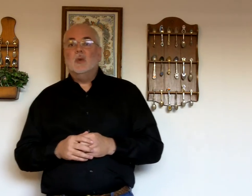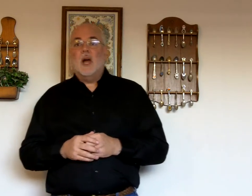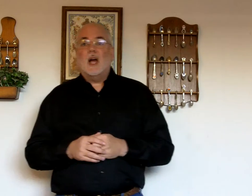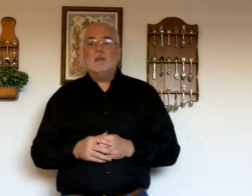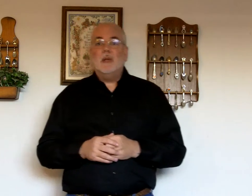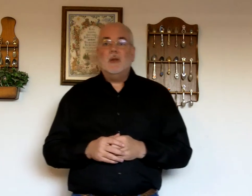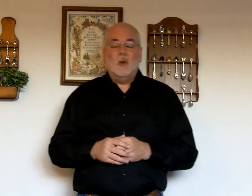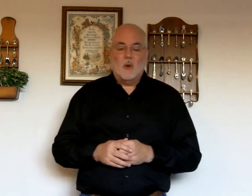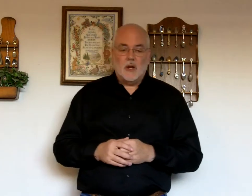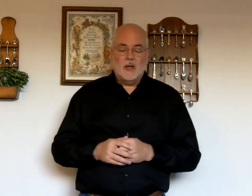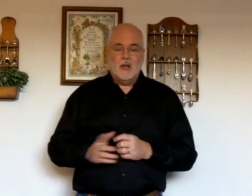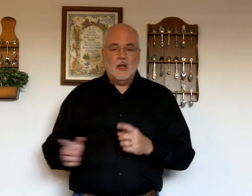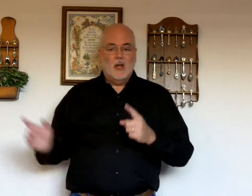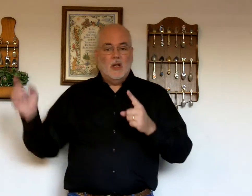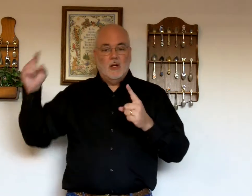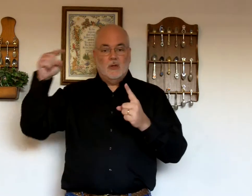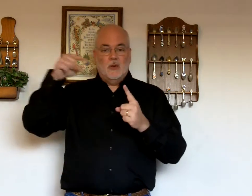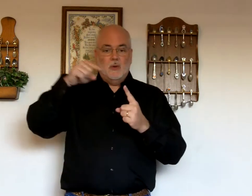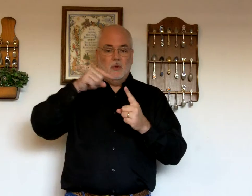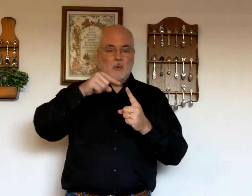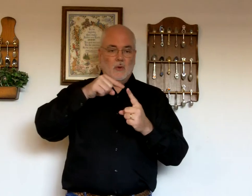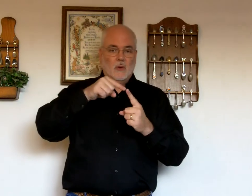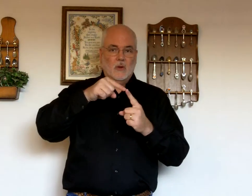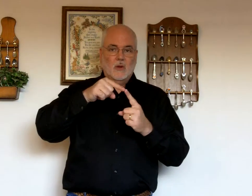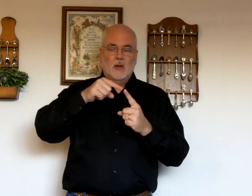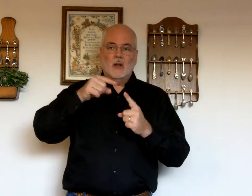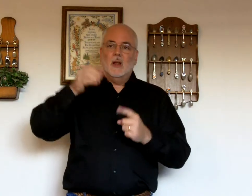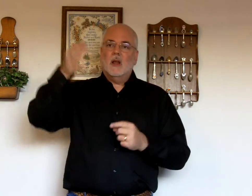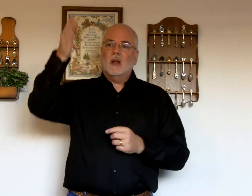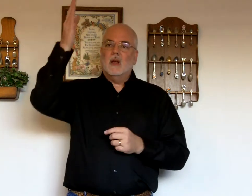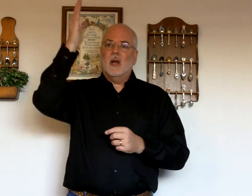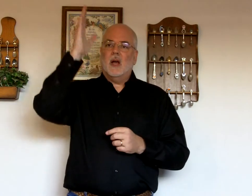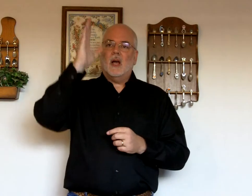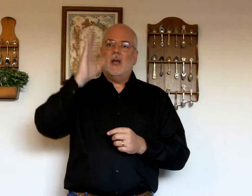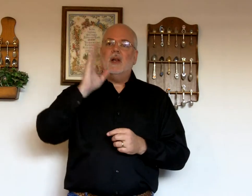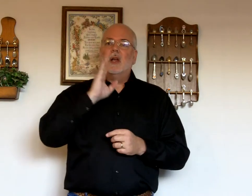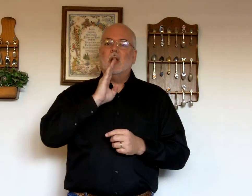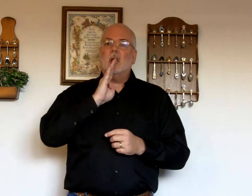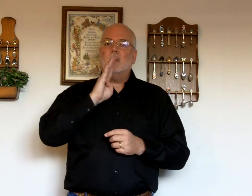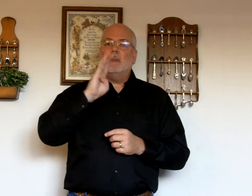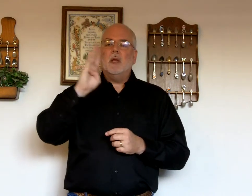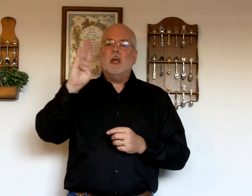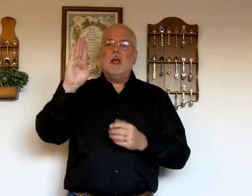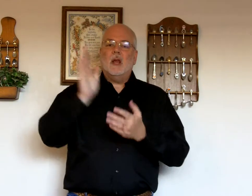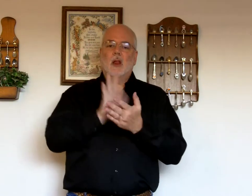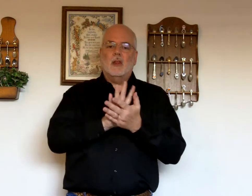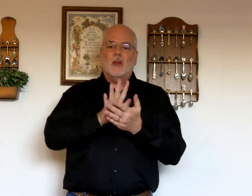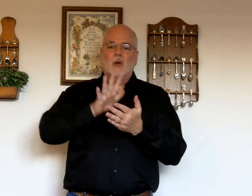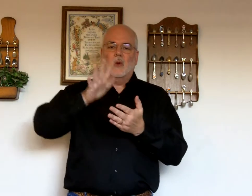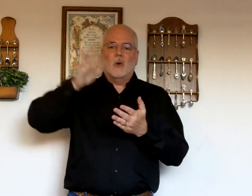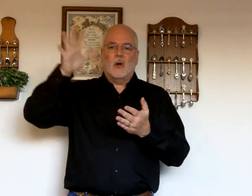God be the glory to God be the glory